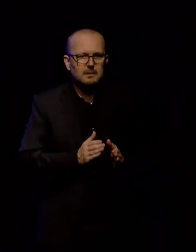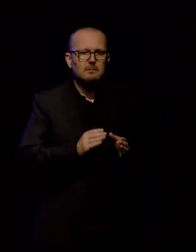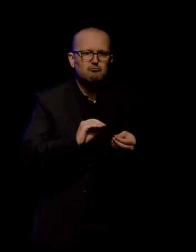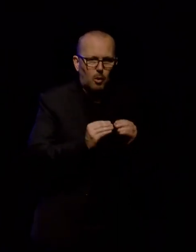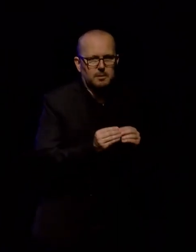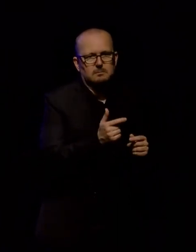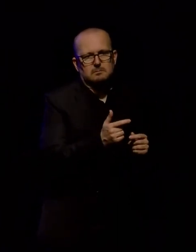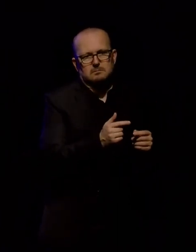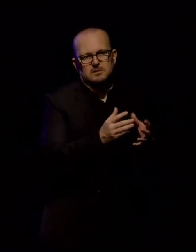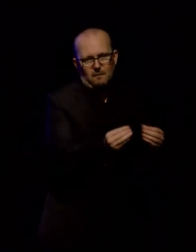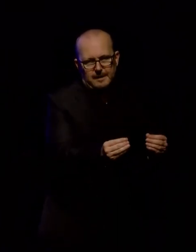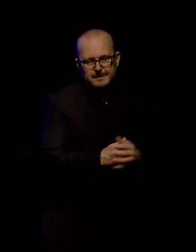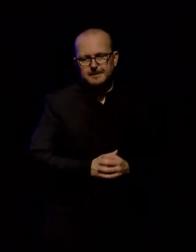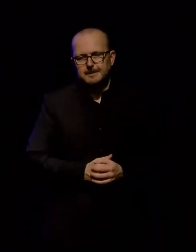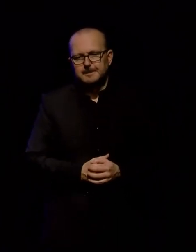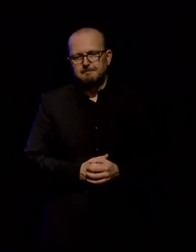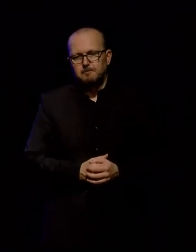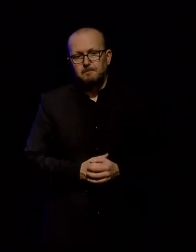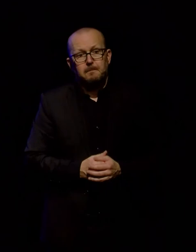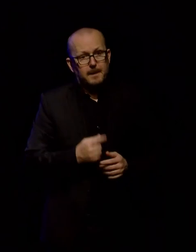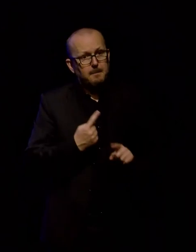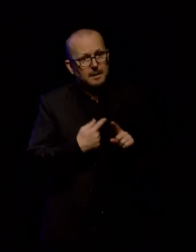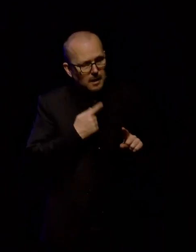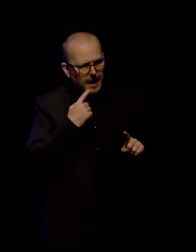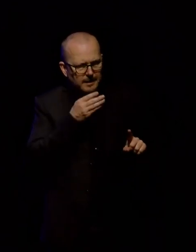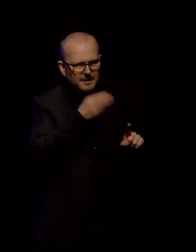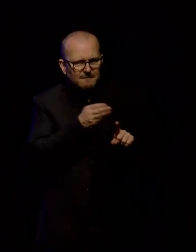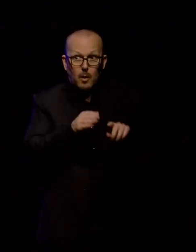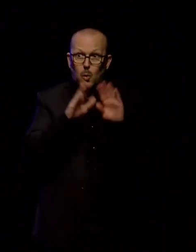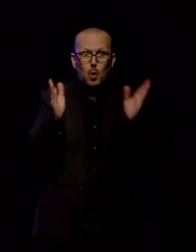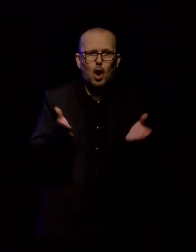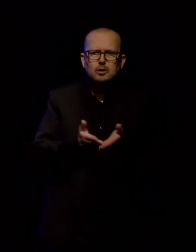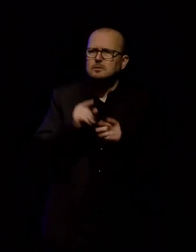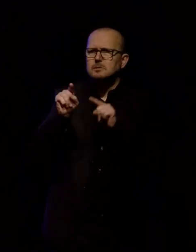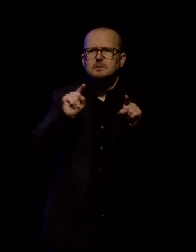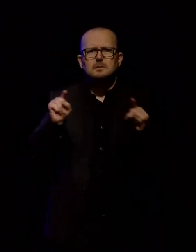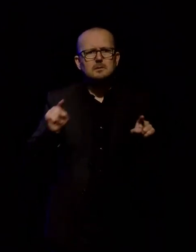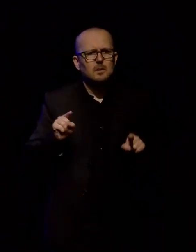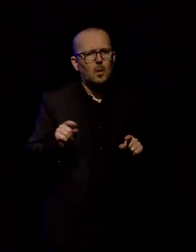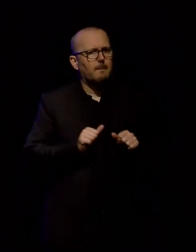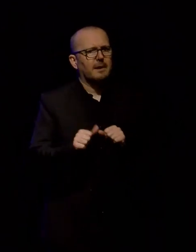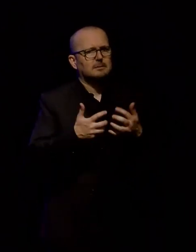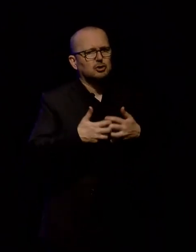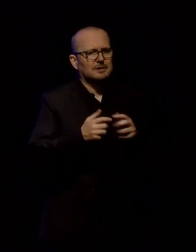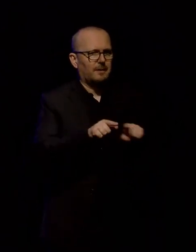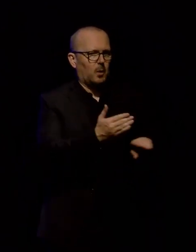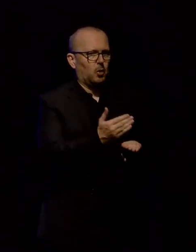solutions based on machines that I had identified around the world as being currently in use for this kind of work.